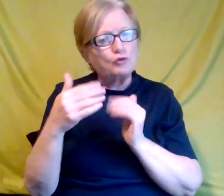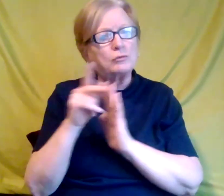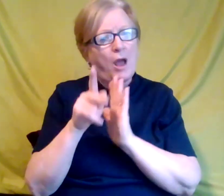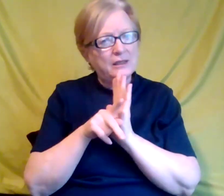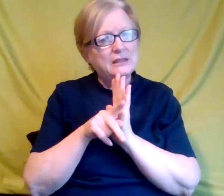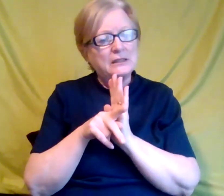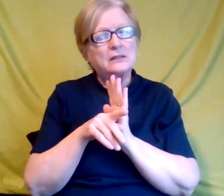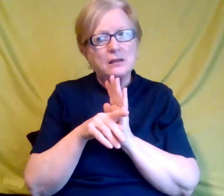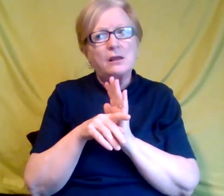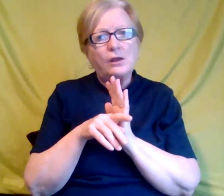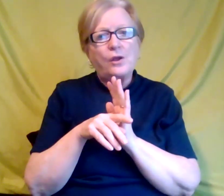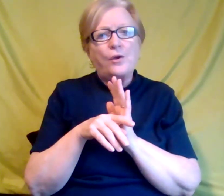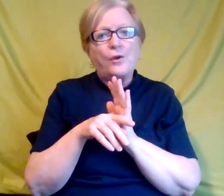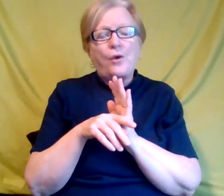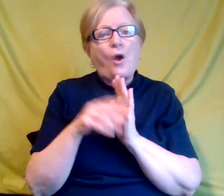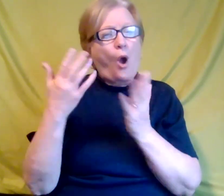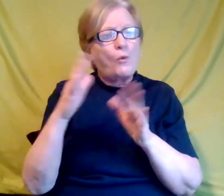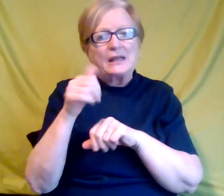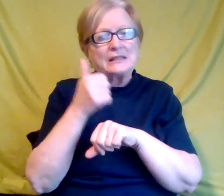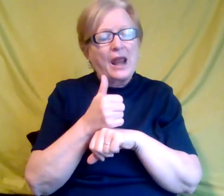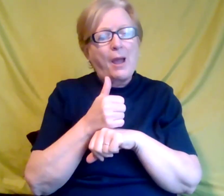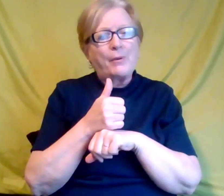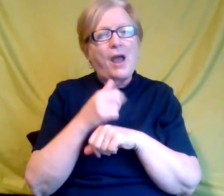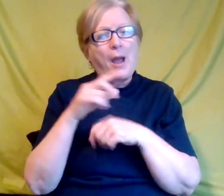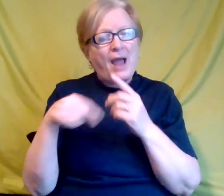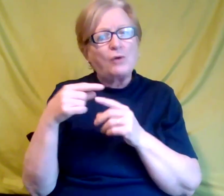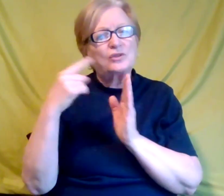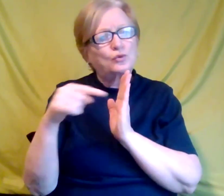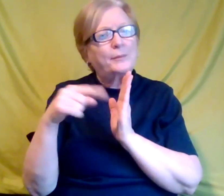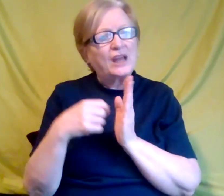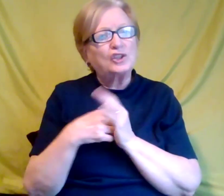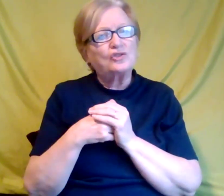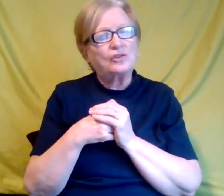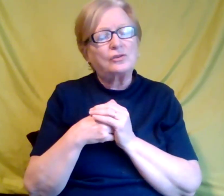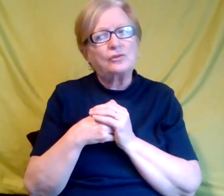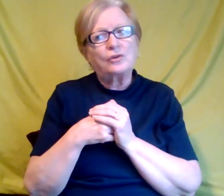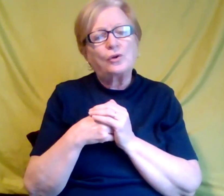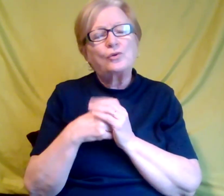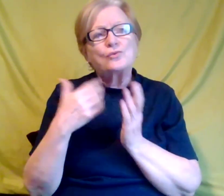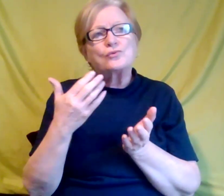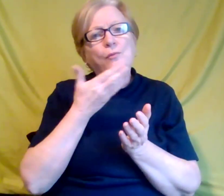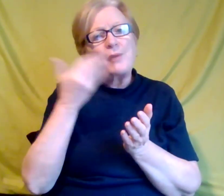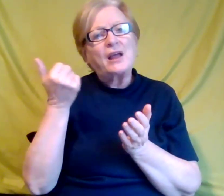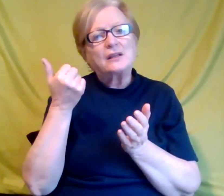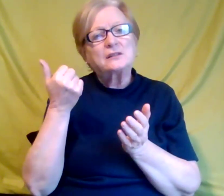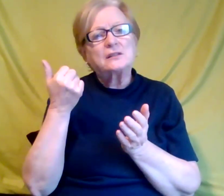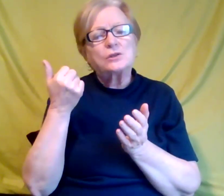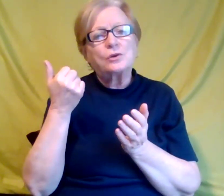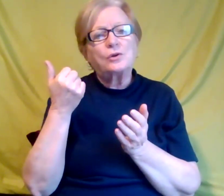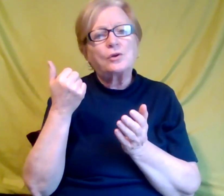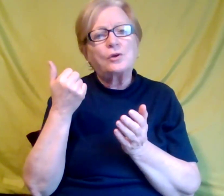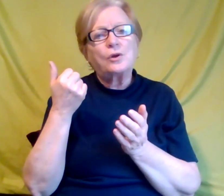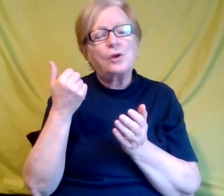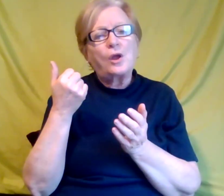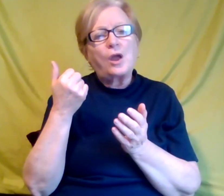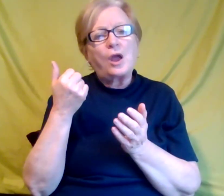you know, when it comes to discriminating in the workplace. So your best, uh, resource that I